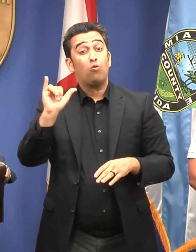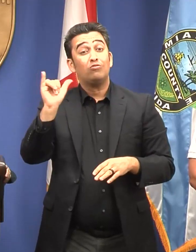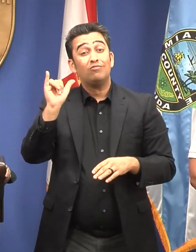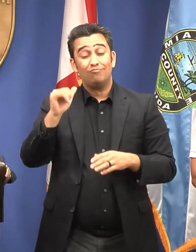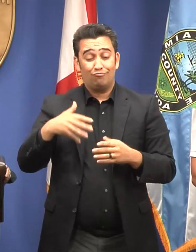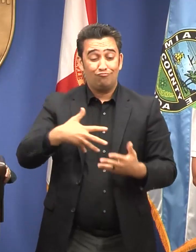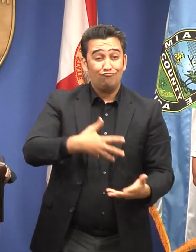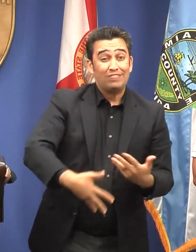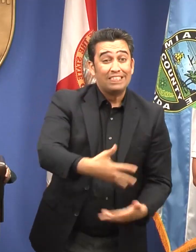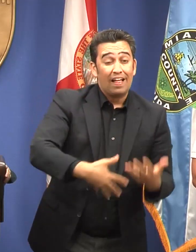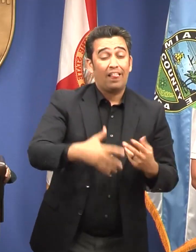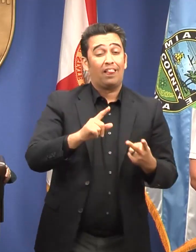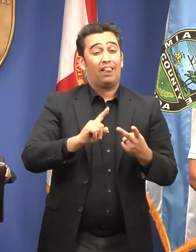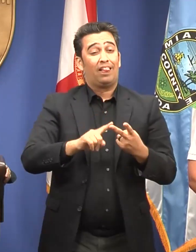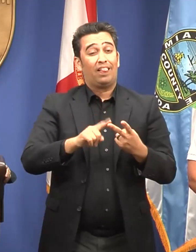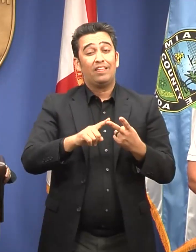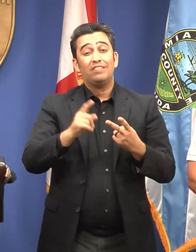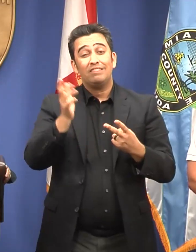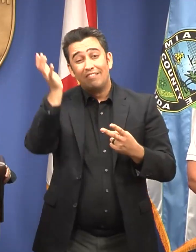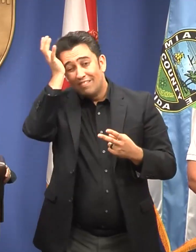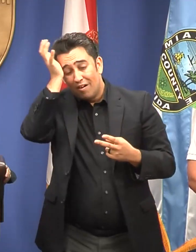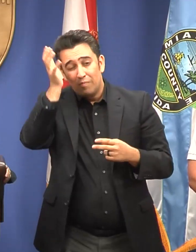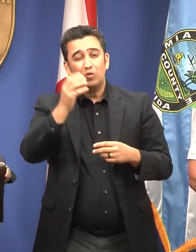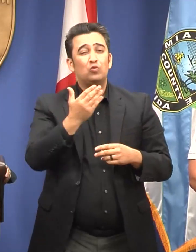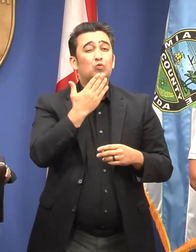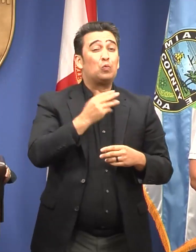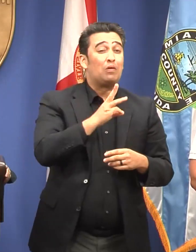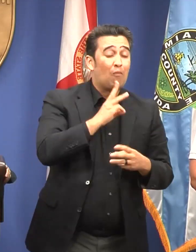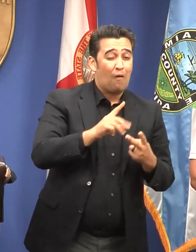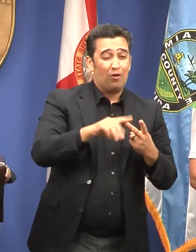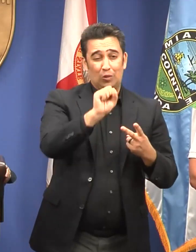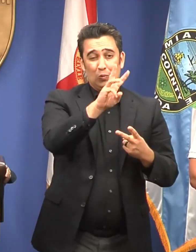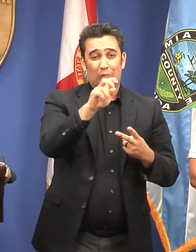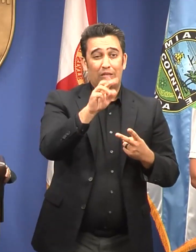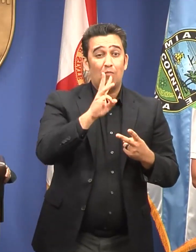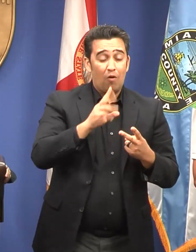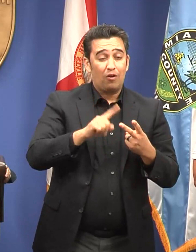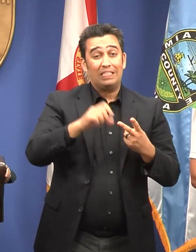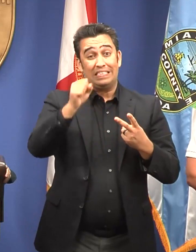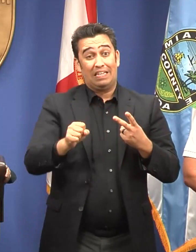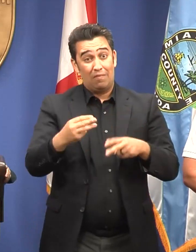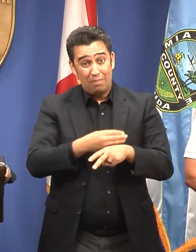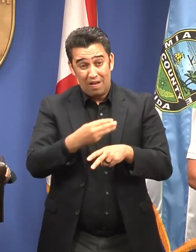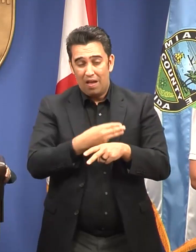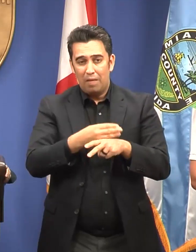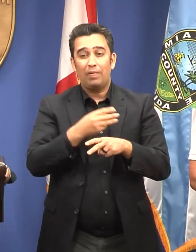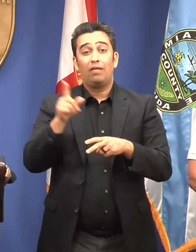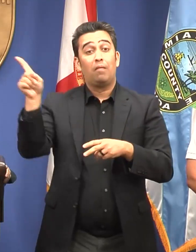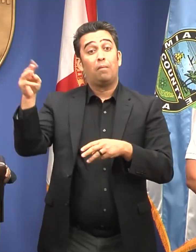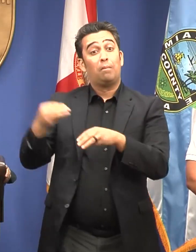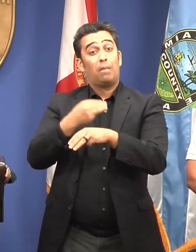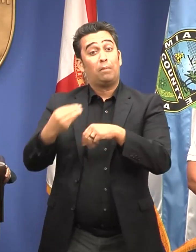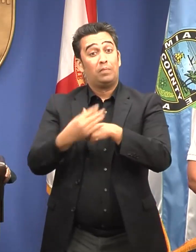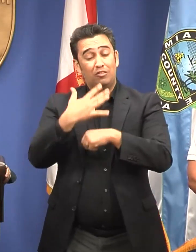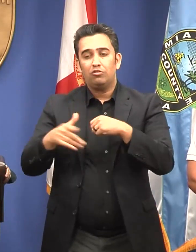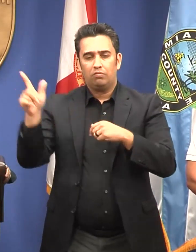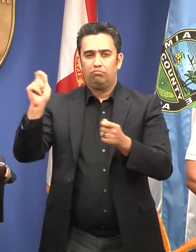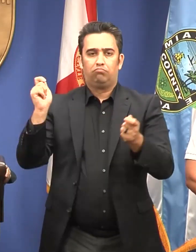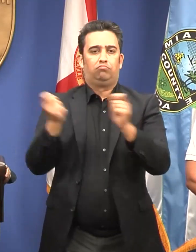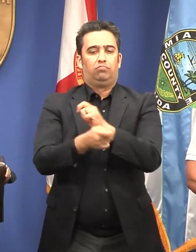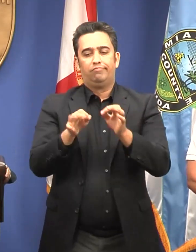recycling pickup in Sweetwater, City of Miami Beach, and South Miami, have been rescheduled for Saturday, October 1st.